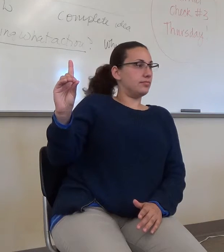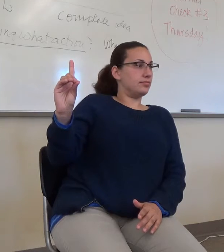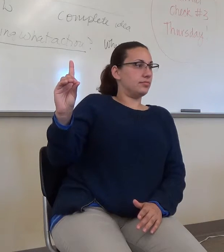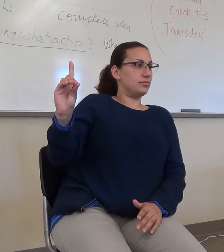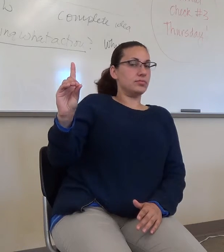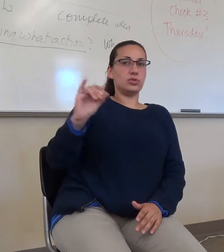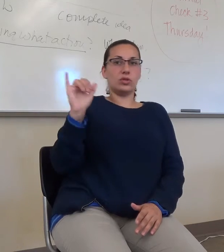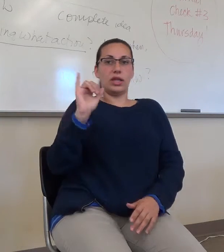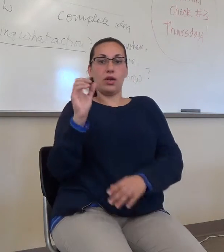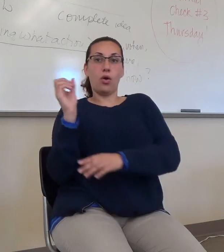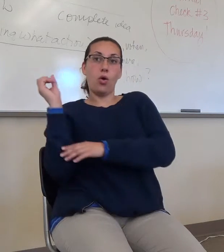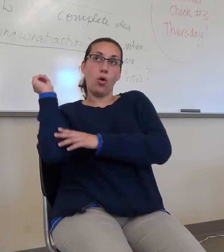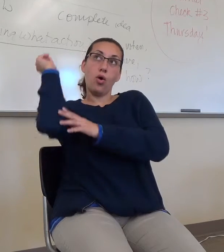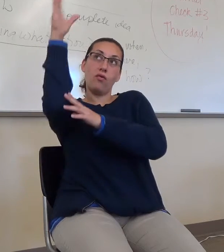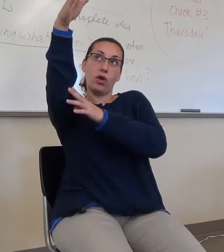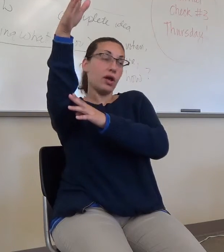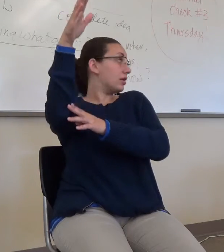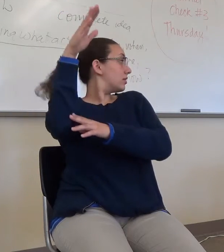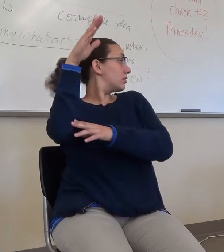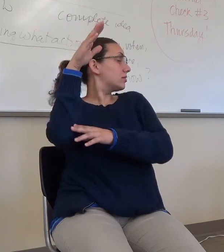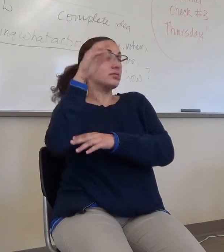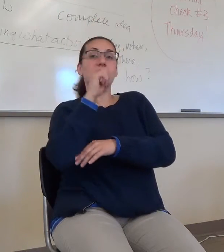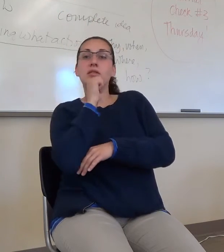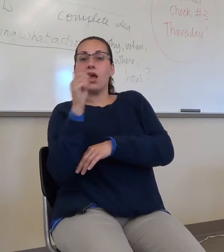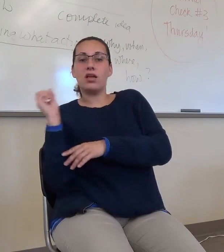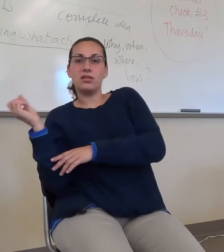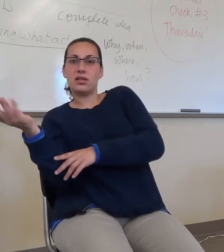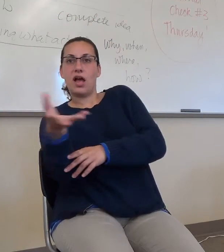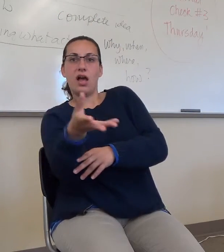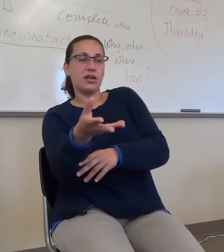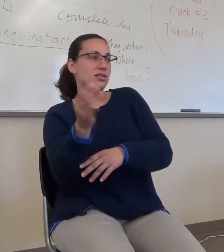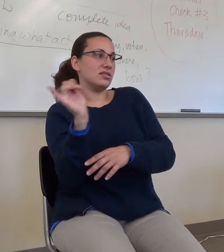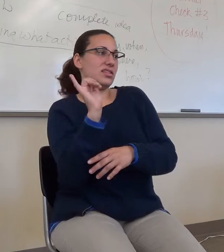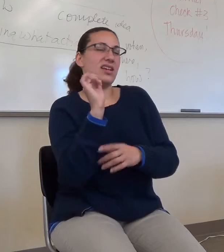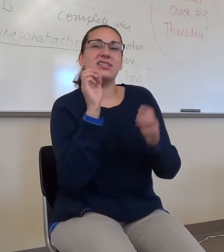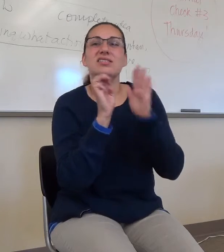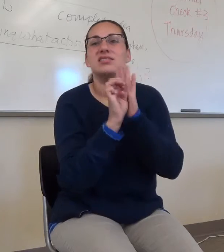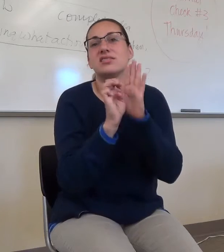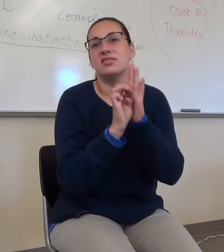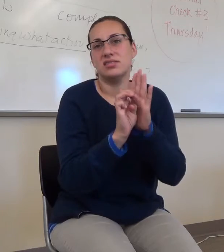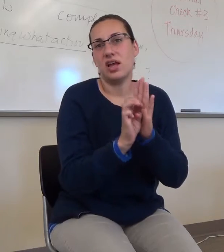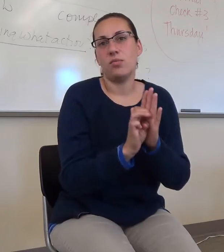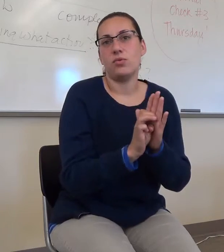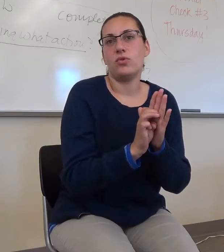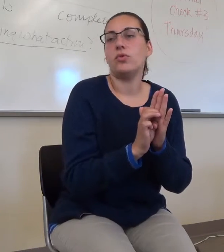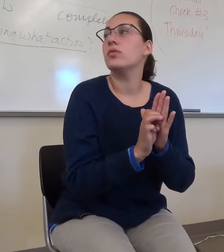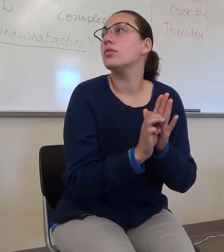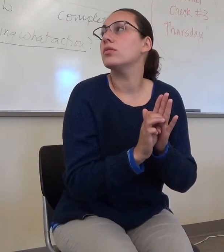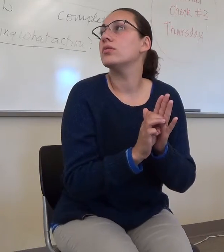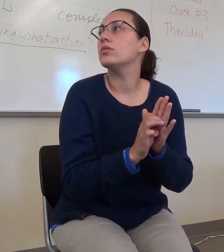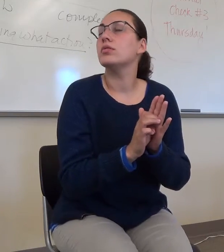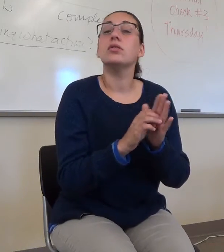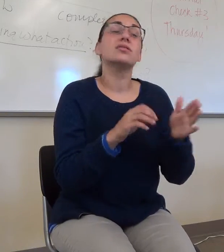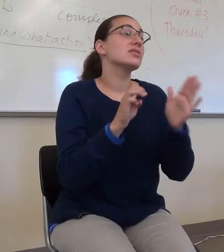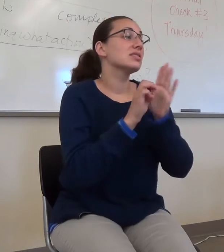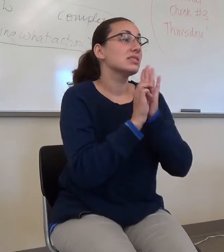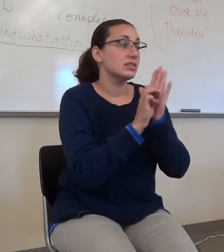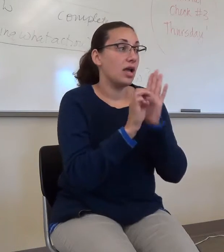So, this rather than this. That's an example of how they made rules.